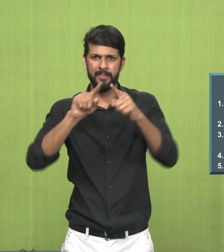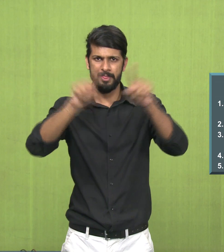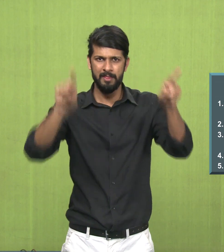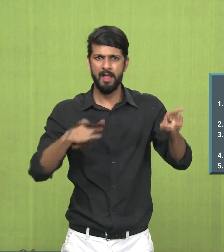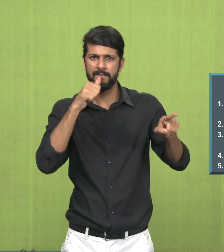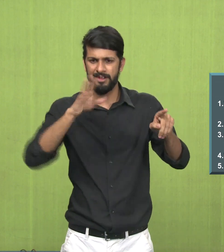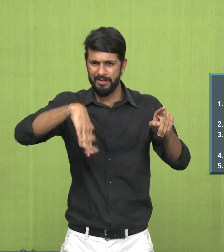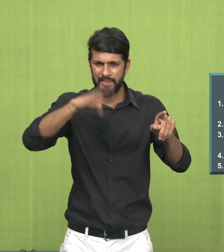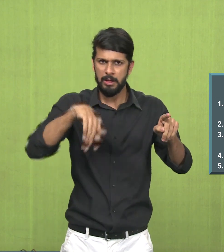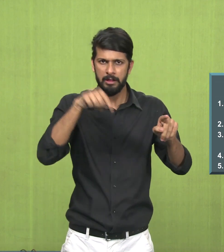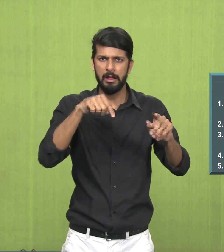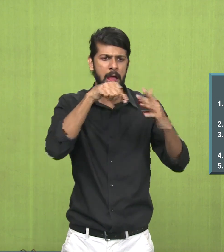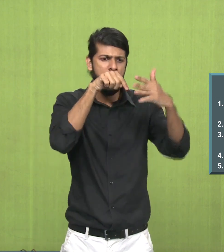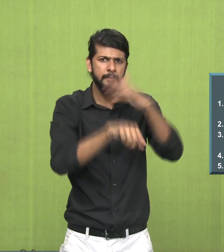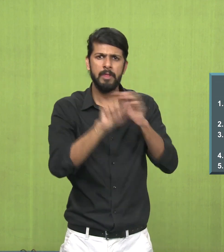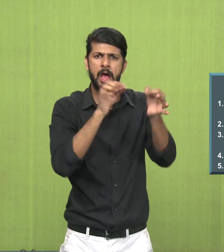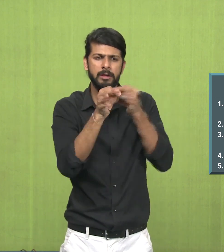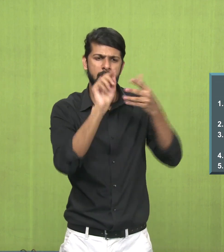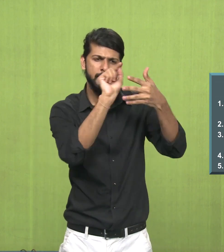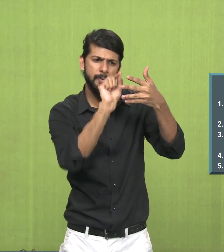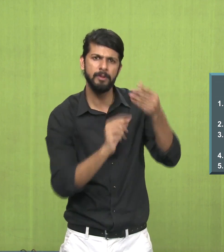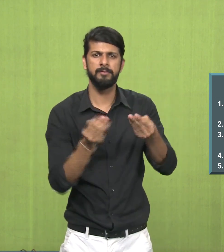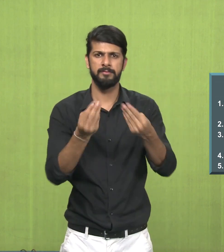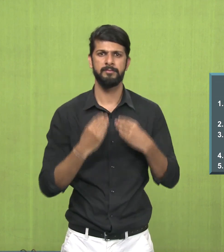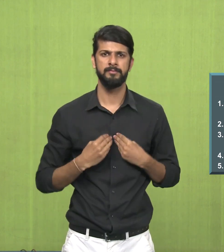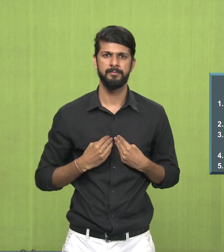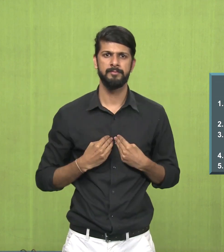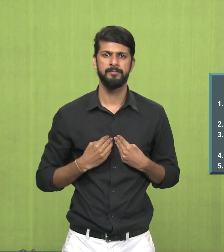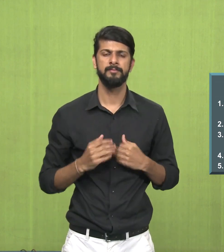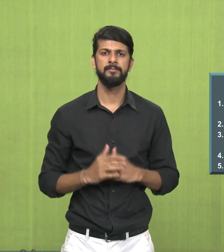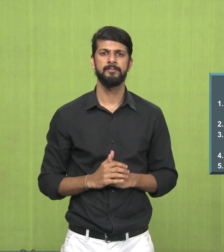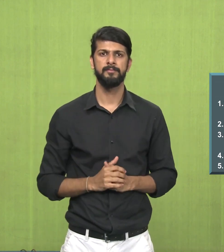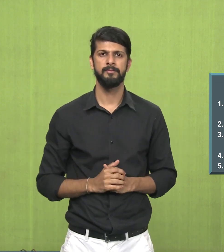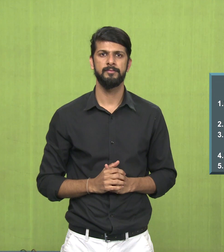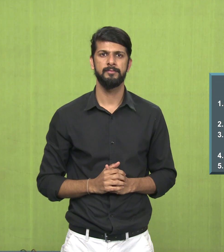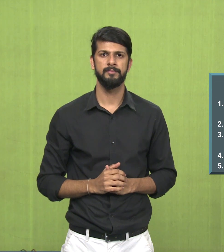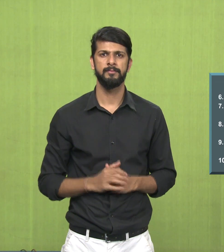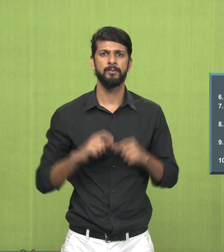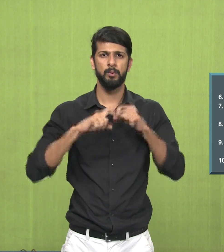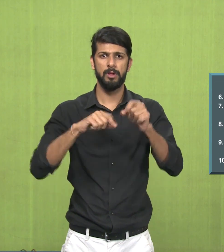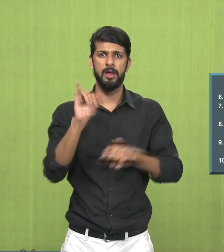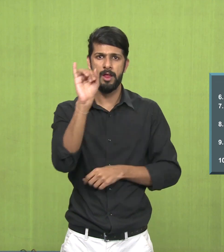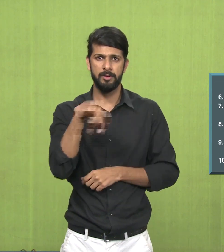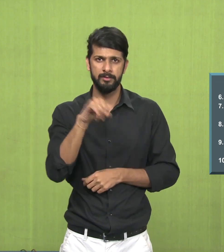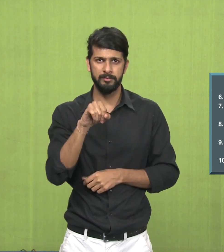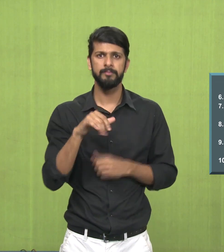Explain the glaze technique in watercolour. Question number 6.